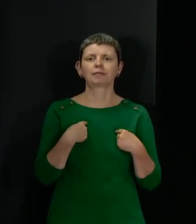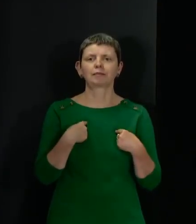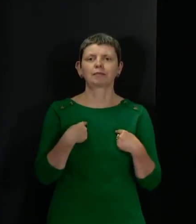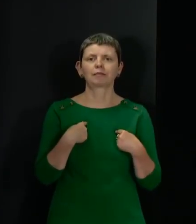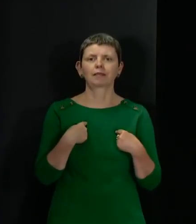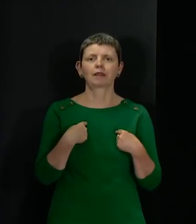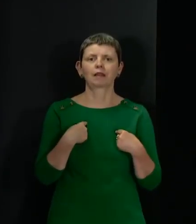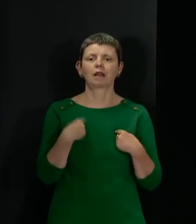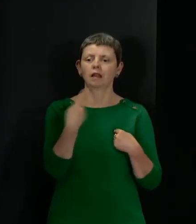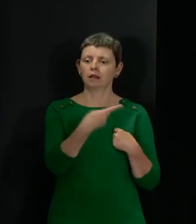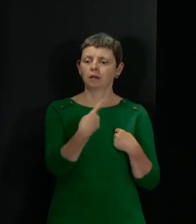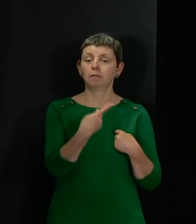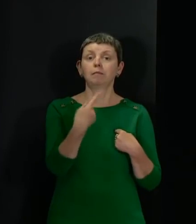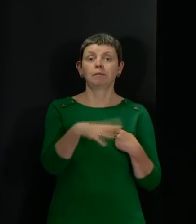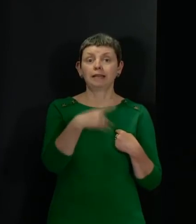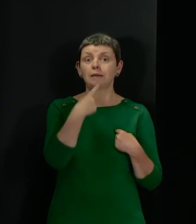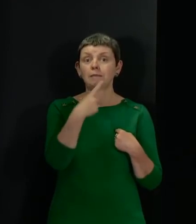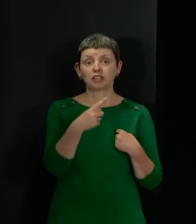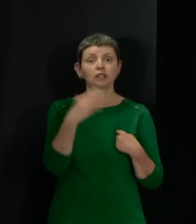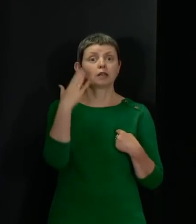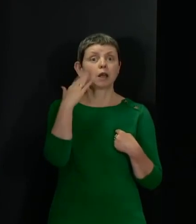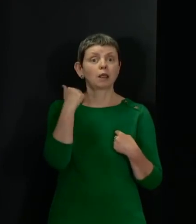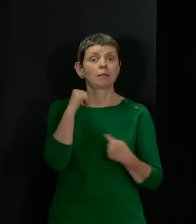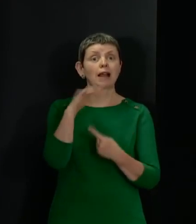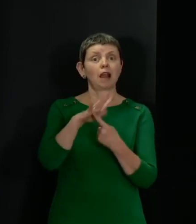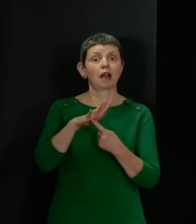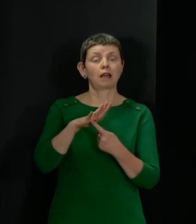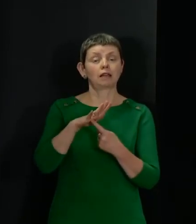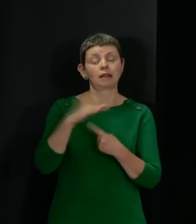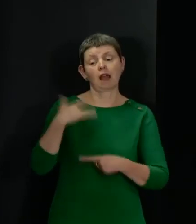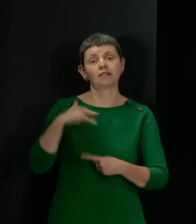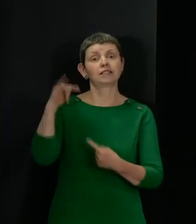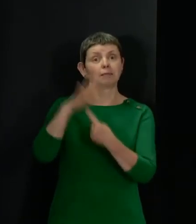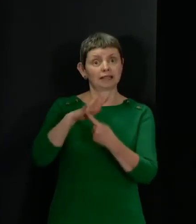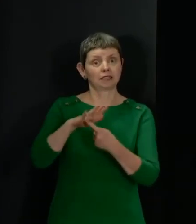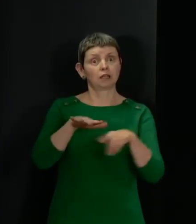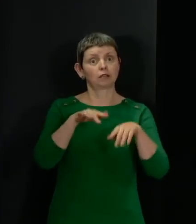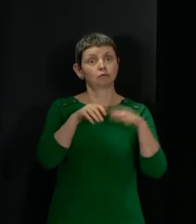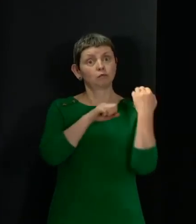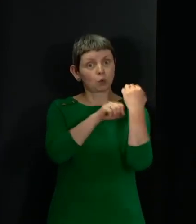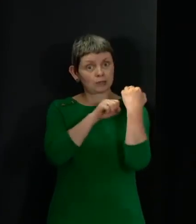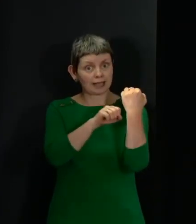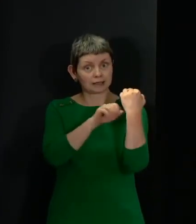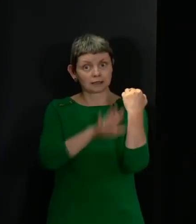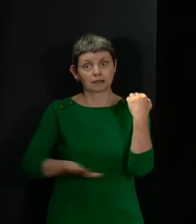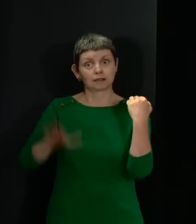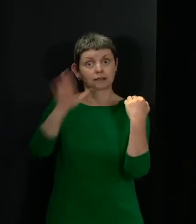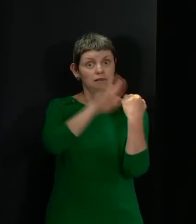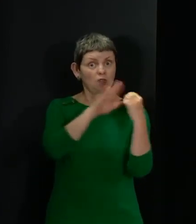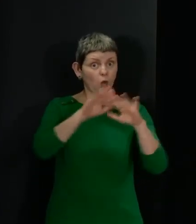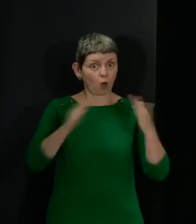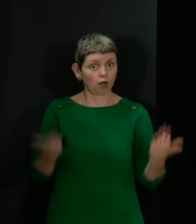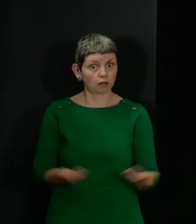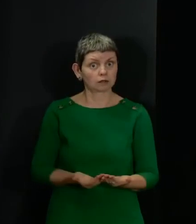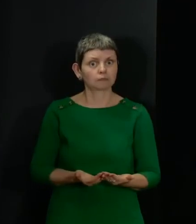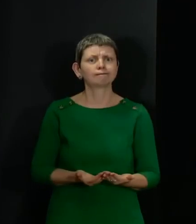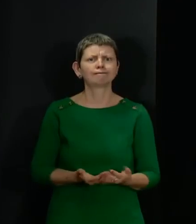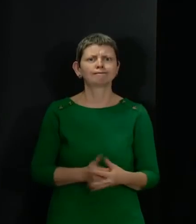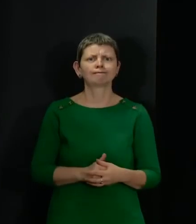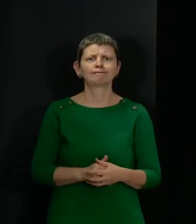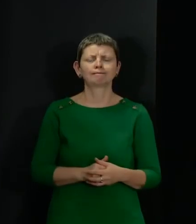made specific reference to Black Lives Matter protests that are playing out right across the world. And rightly,